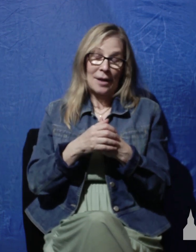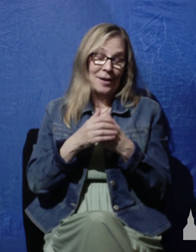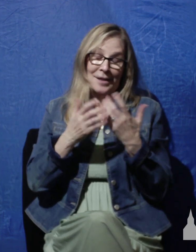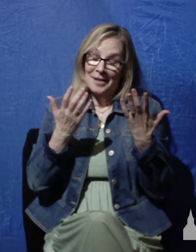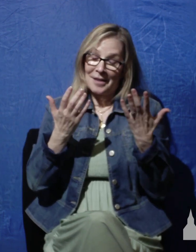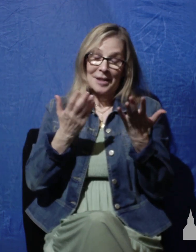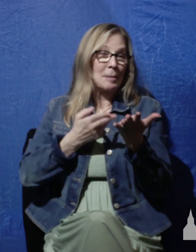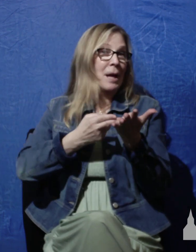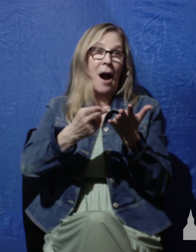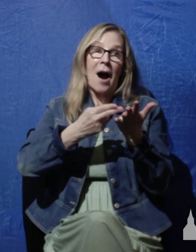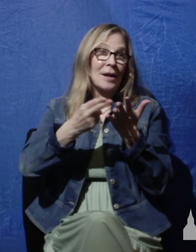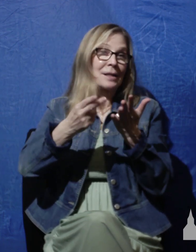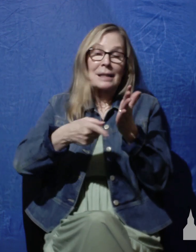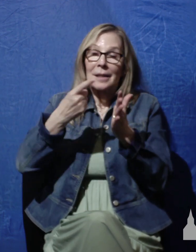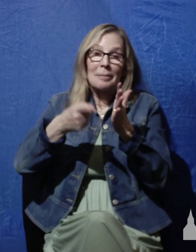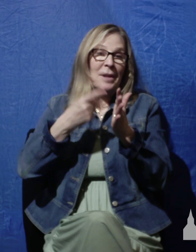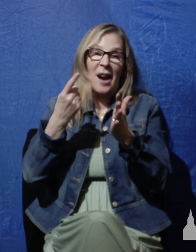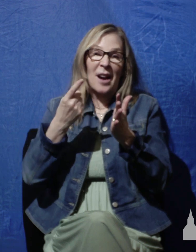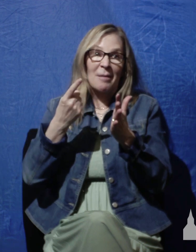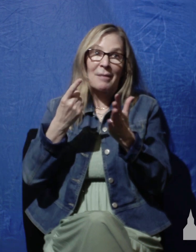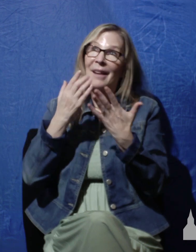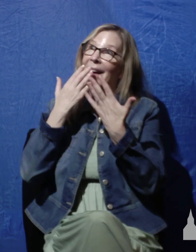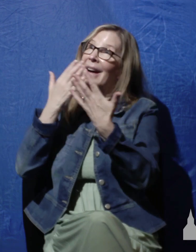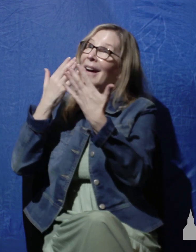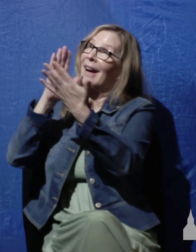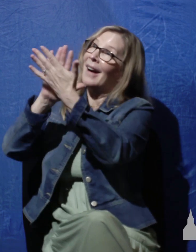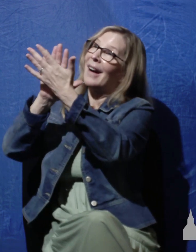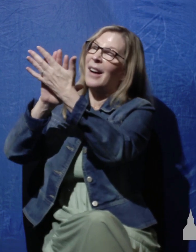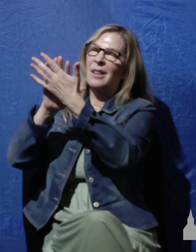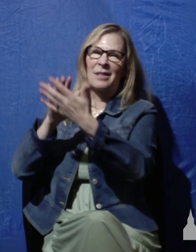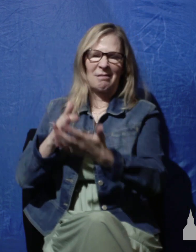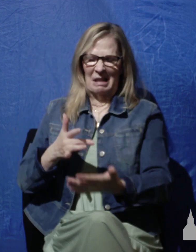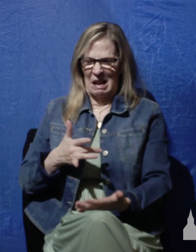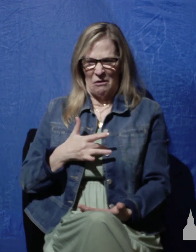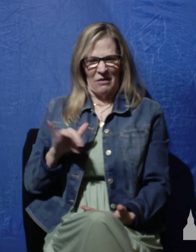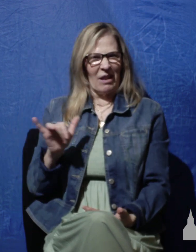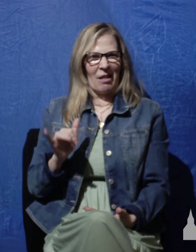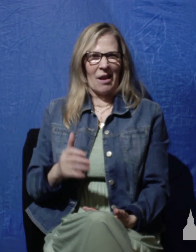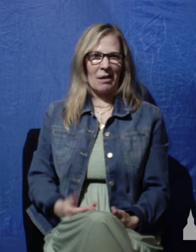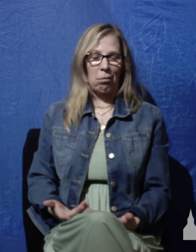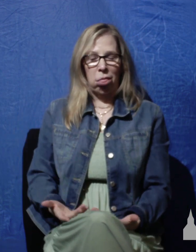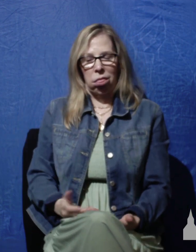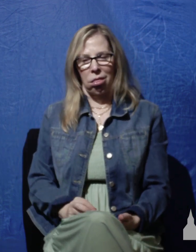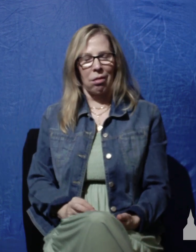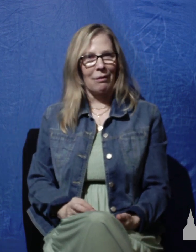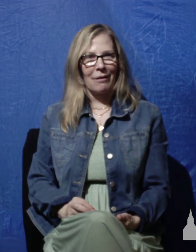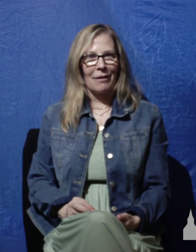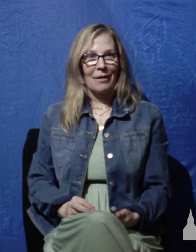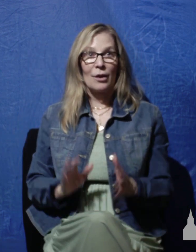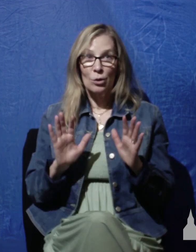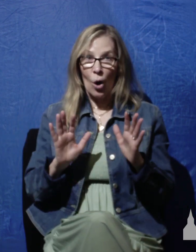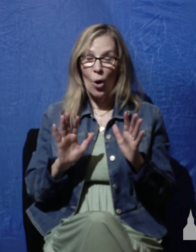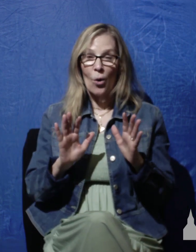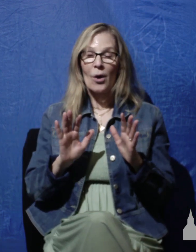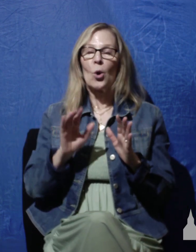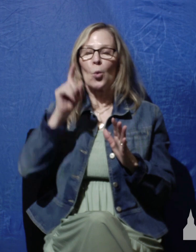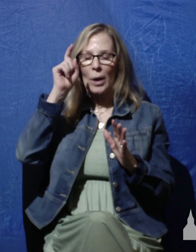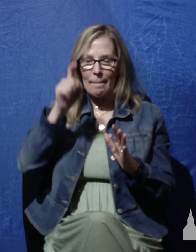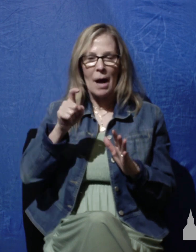praising God is the last thing that we feel like doing. And unless we know that we have to get tough on ourselves